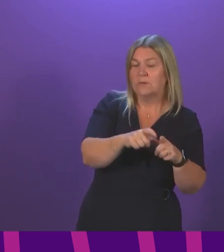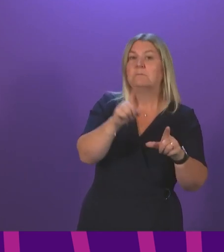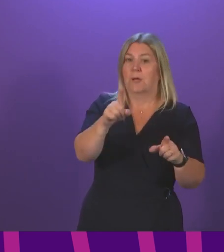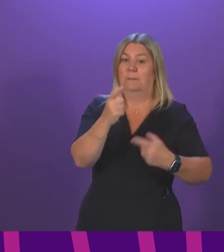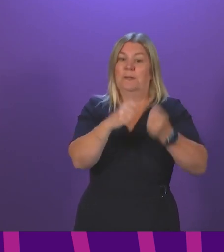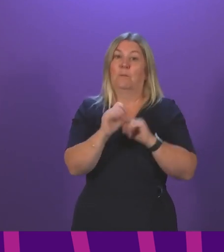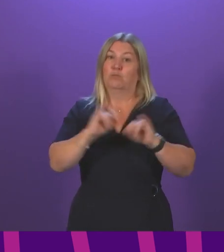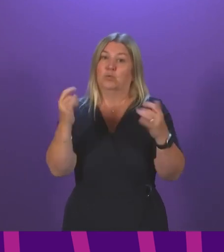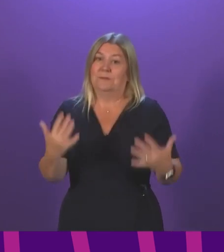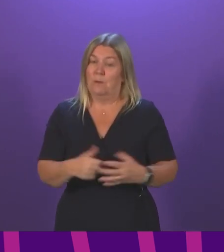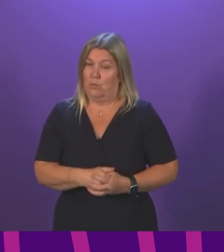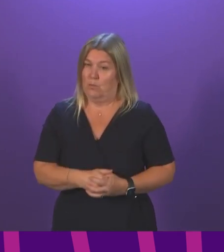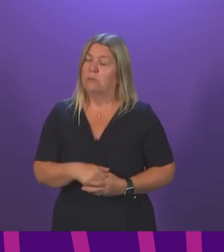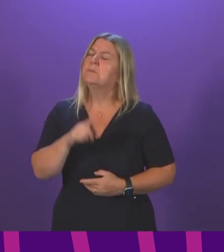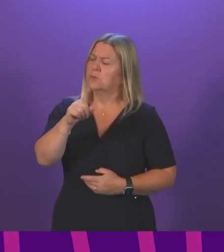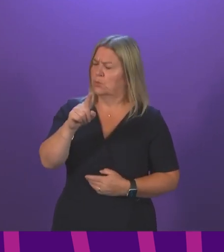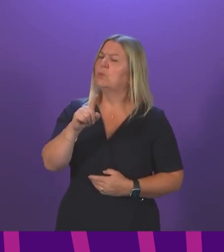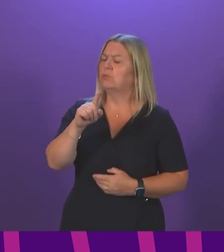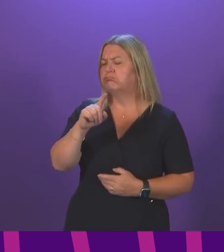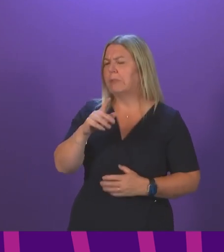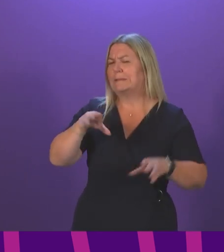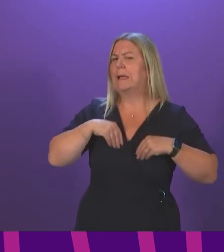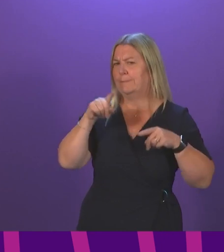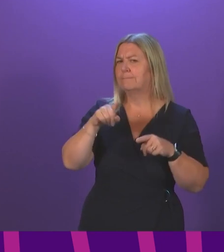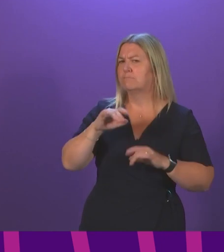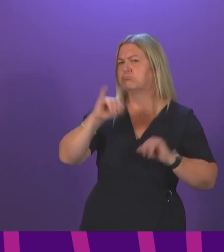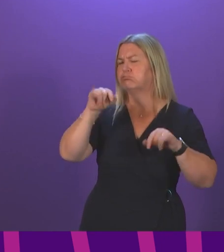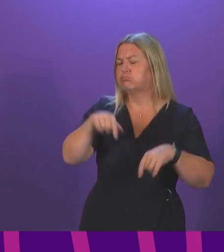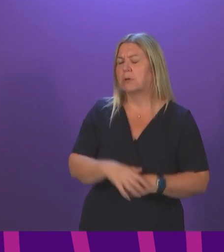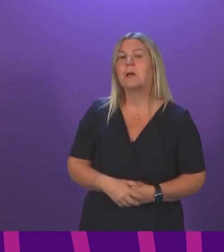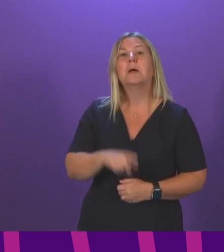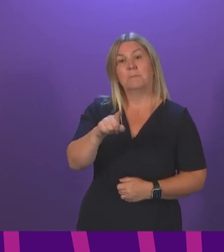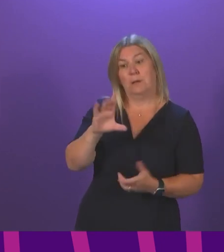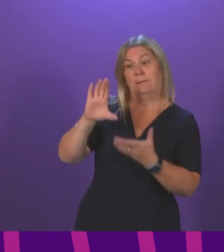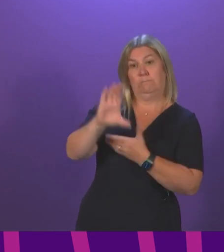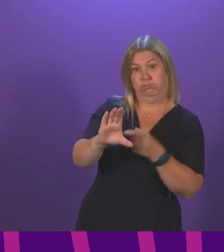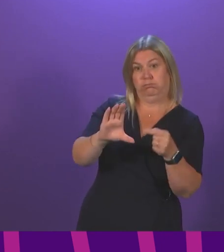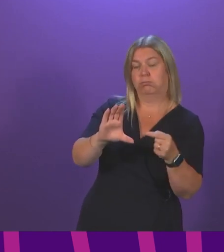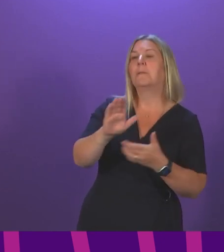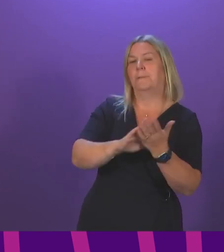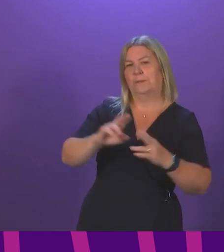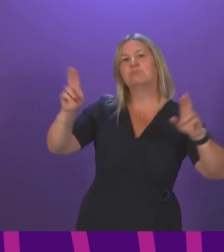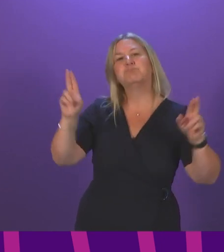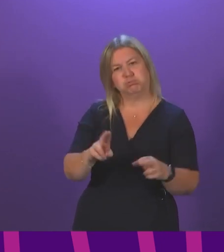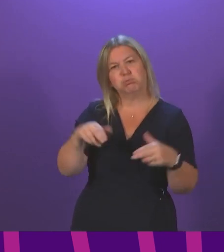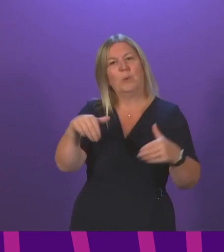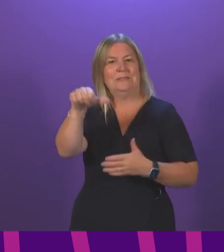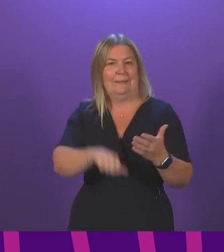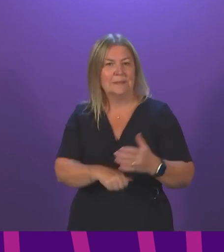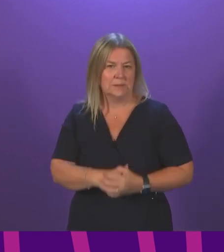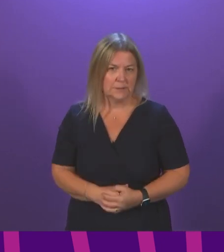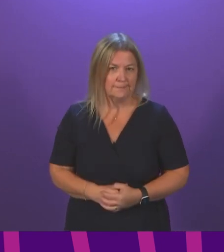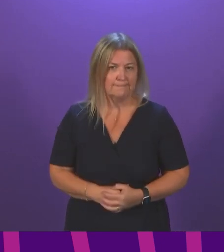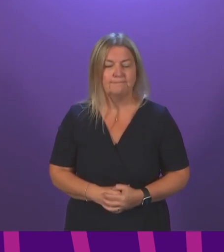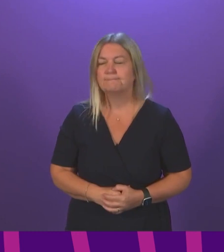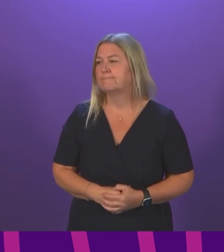of COVID. So the funding that we will make available is specifically targeted to dealing with the issue that Jamie Green raises. Please.